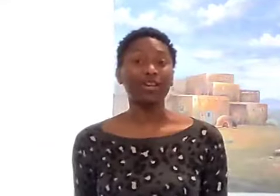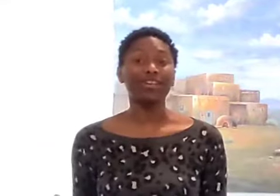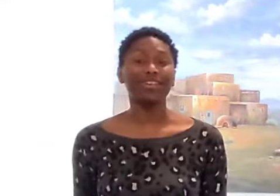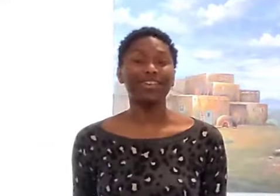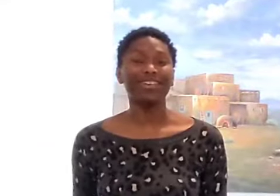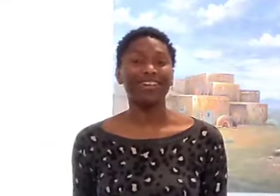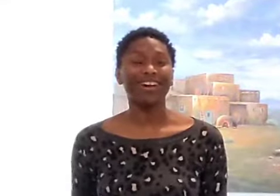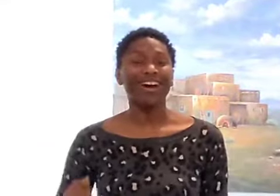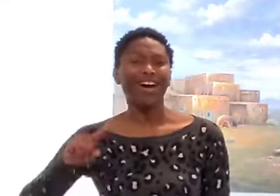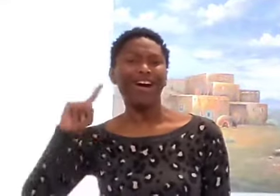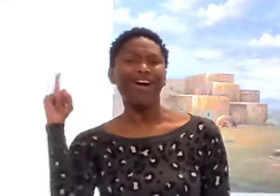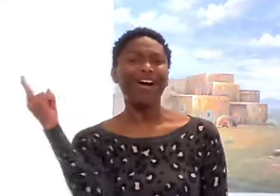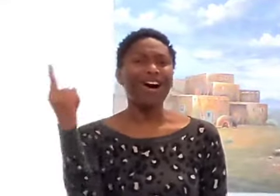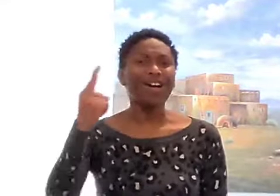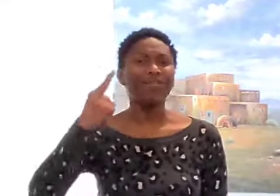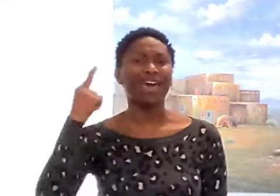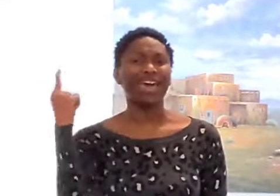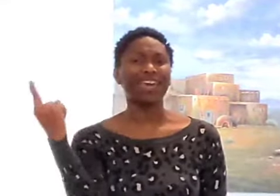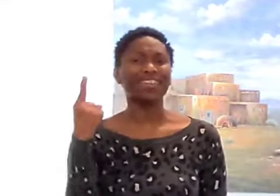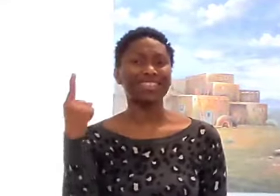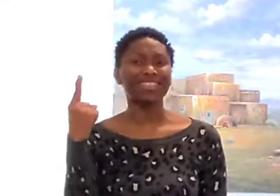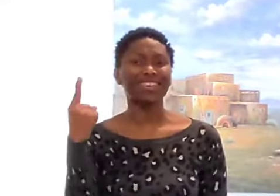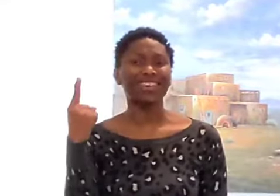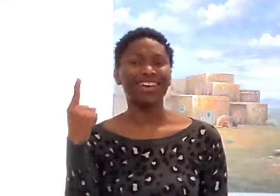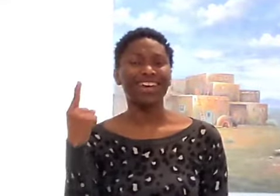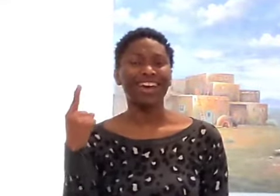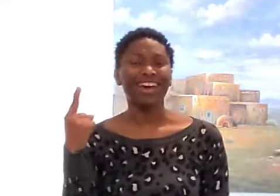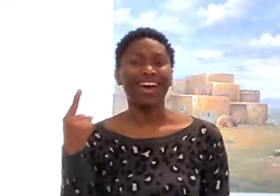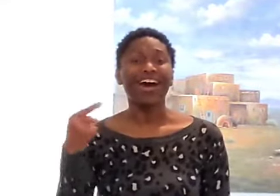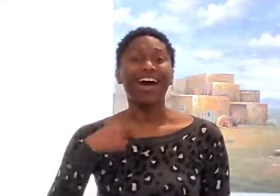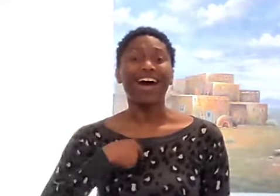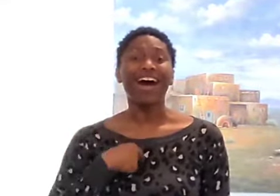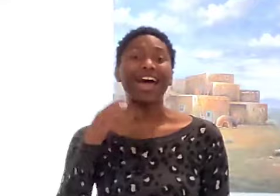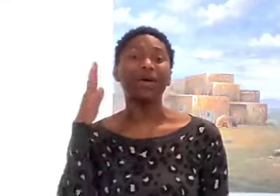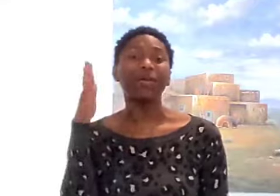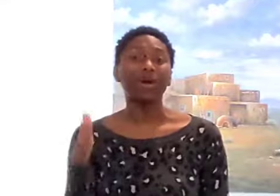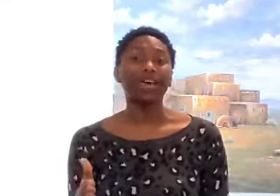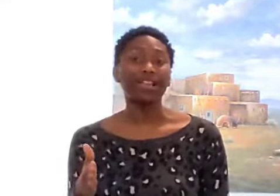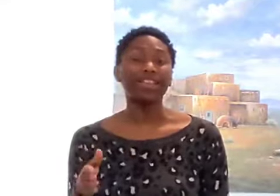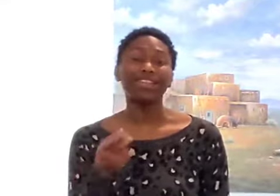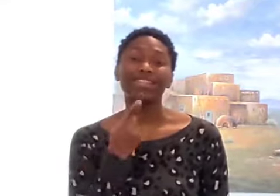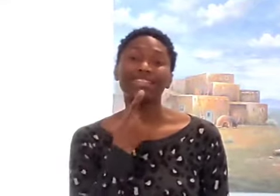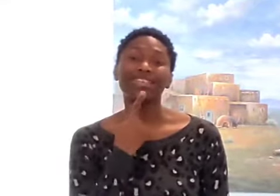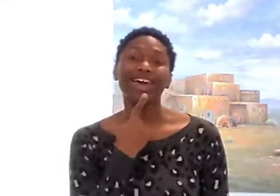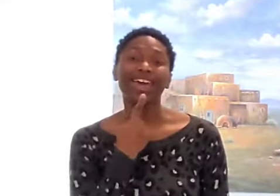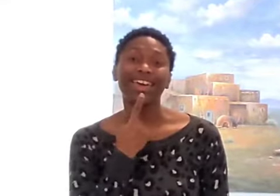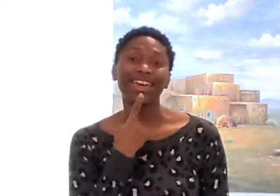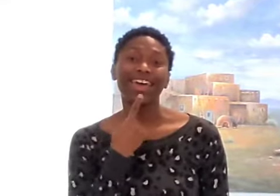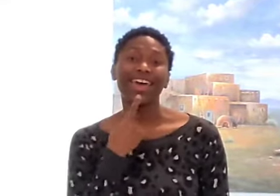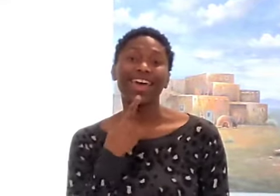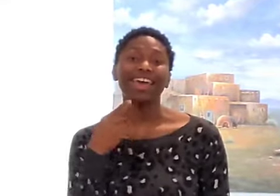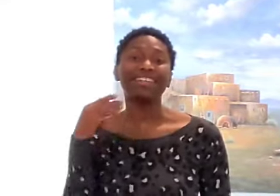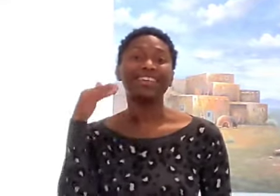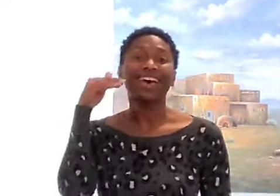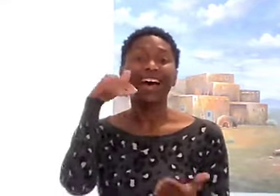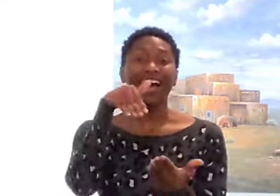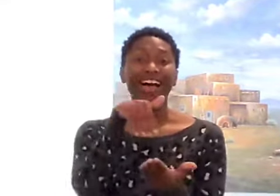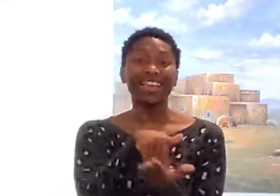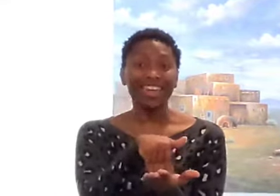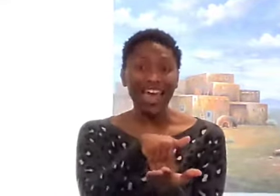always I will say it again